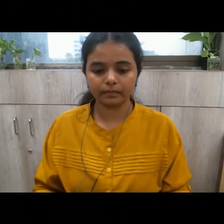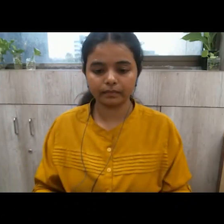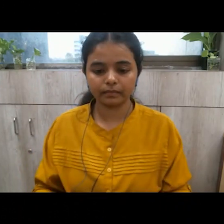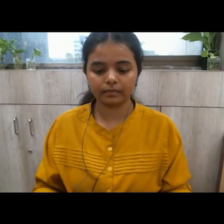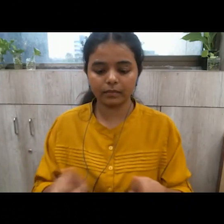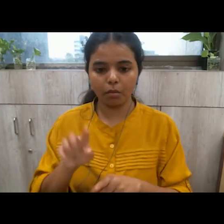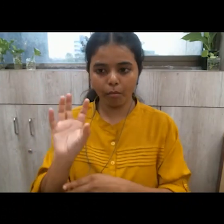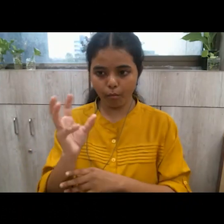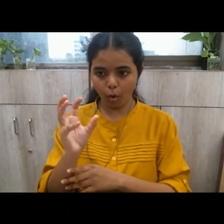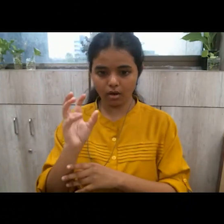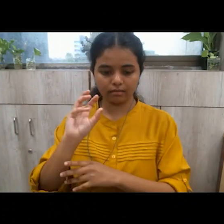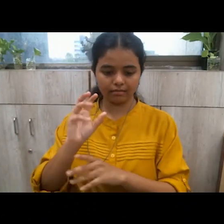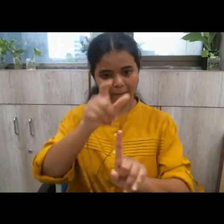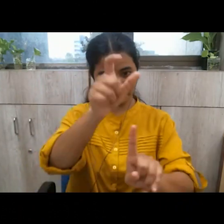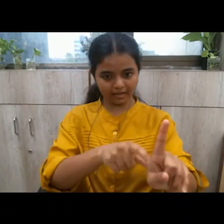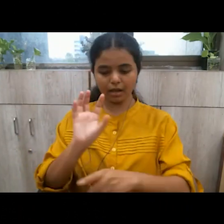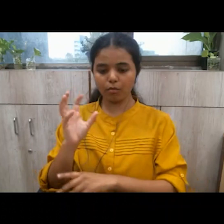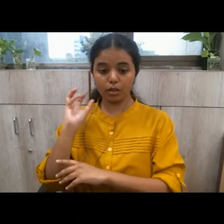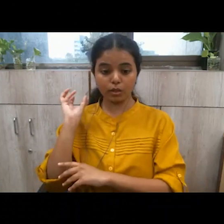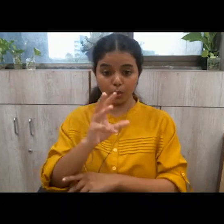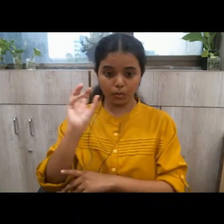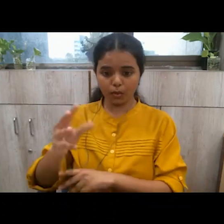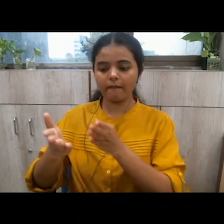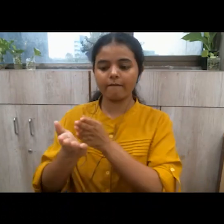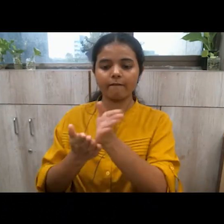that there are two ways of throwing a ball throwing someone